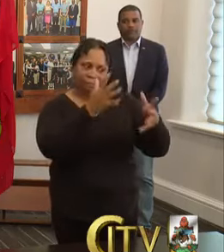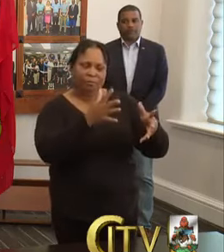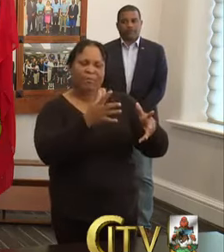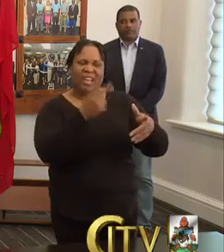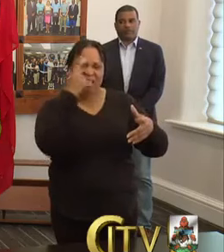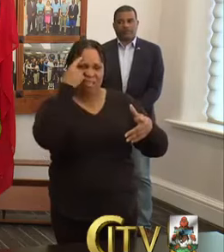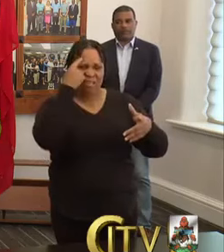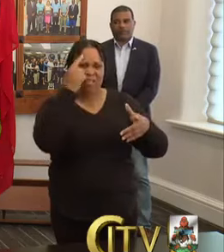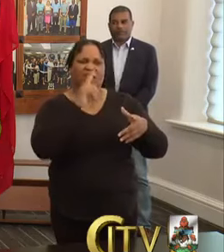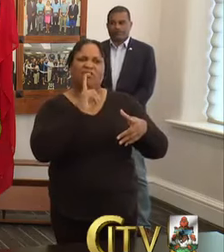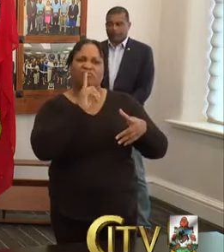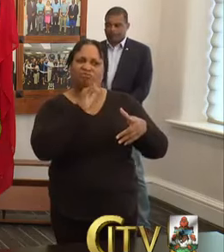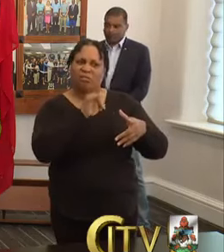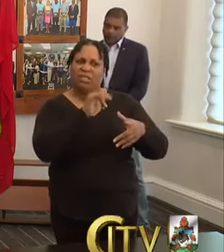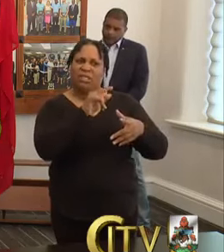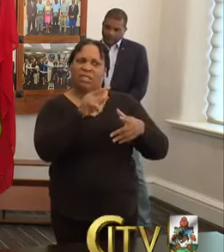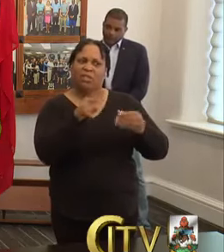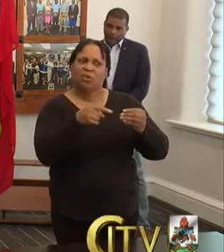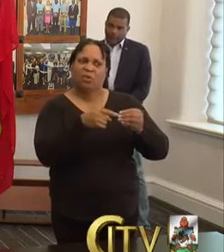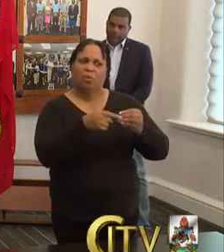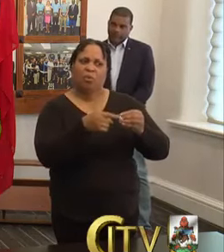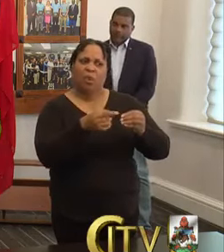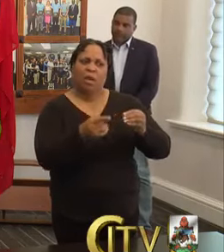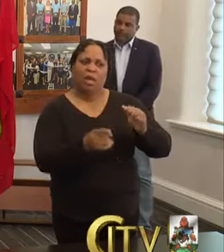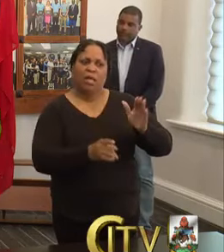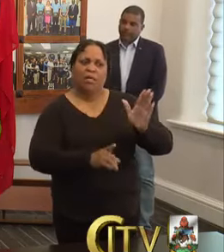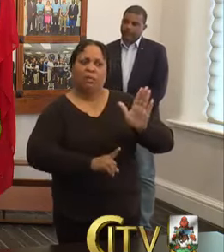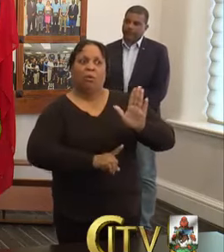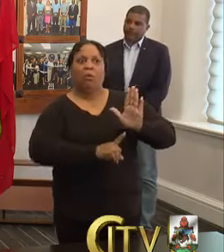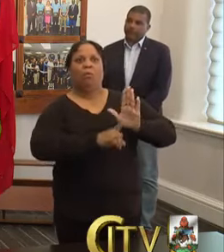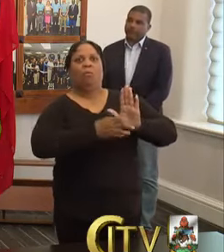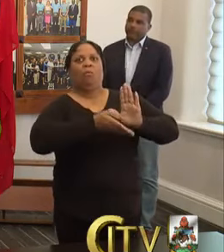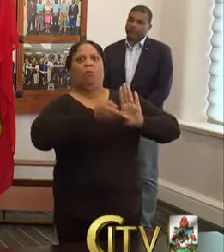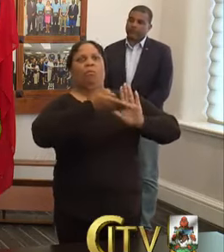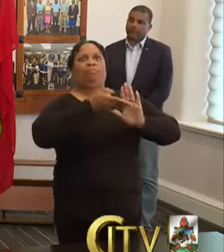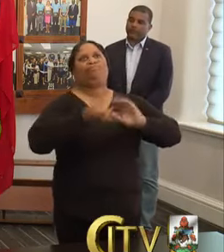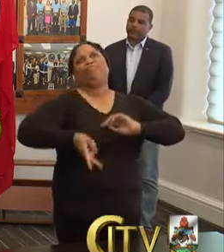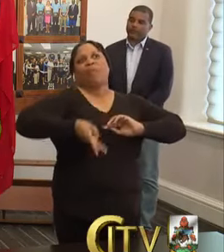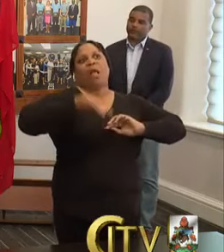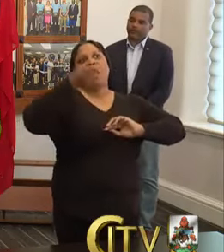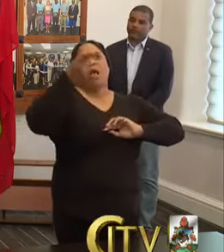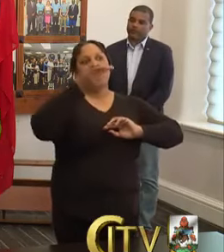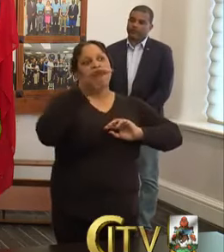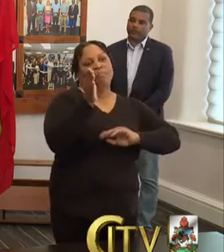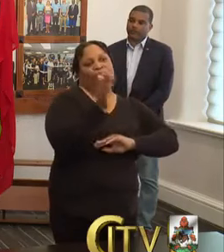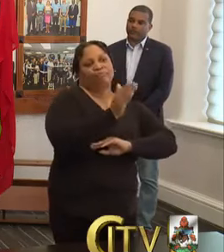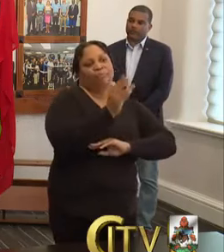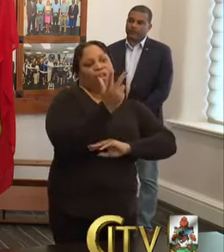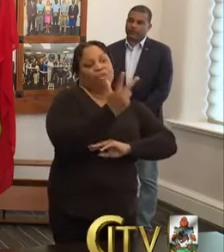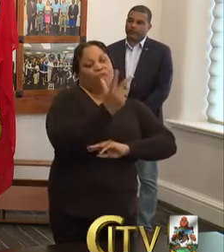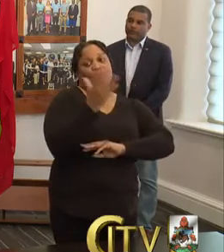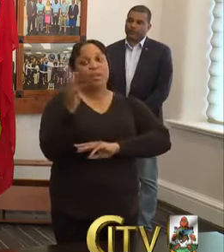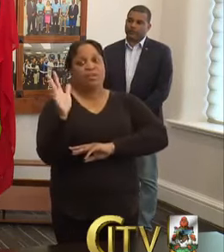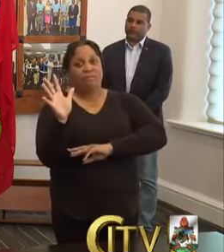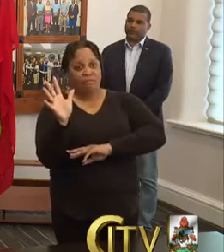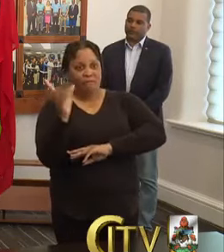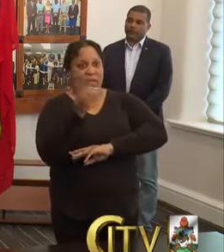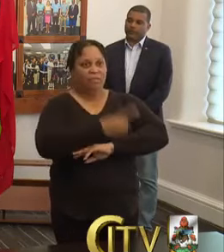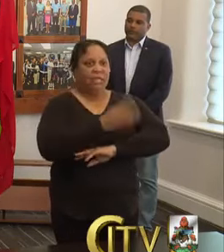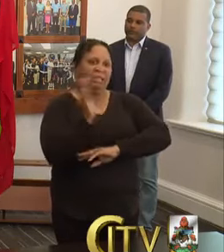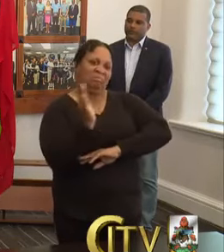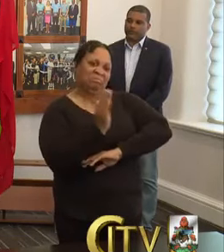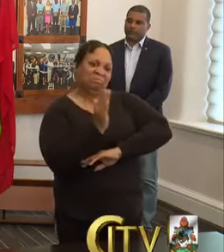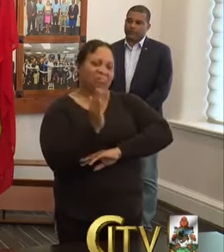the period, actually, where your heightened symptoms are between three and five days. So it's not for the whole 14 days. So when you